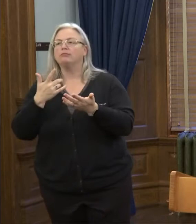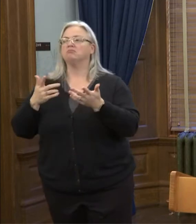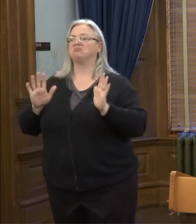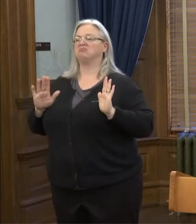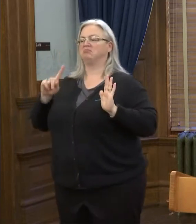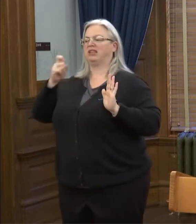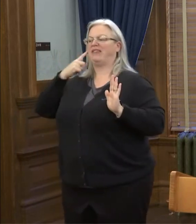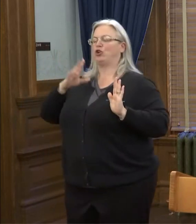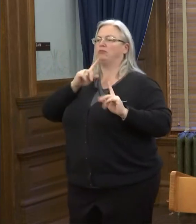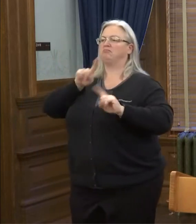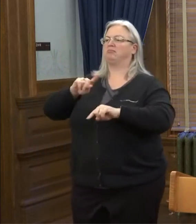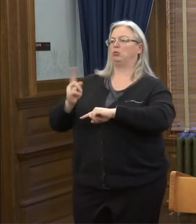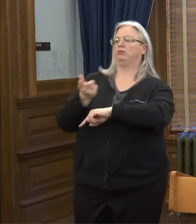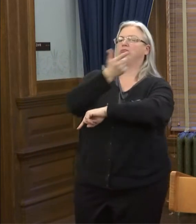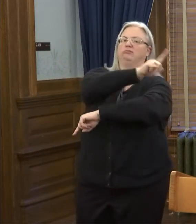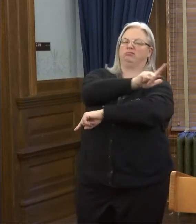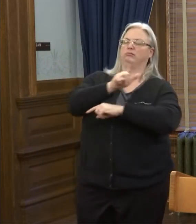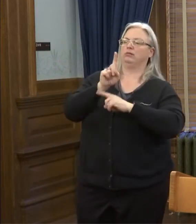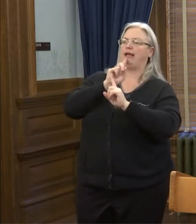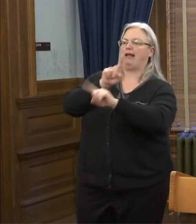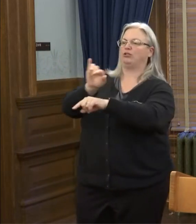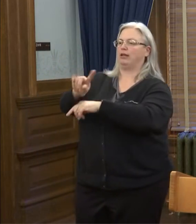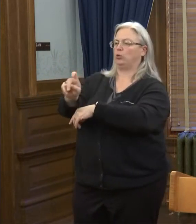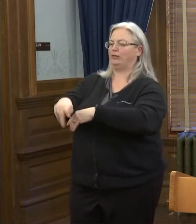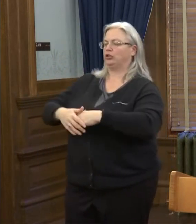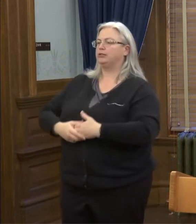go ahead and let Dr. Norman answer that question.